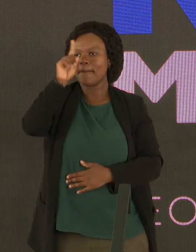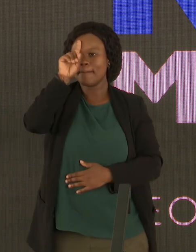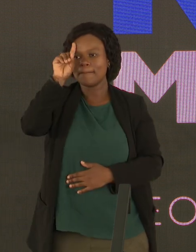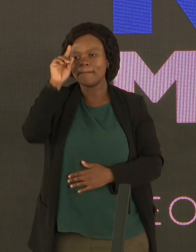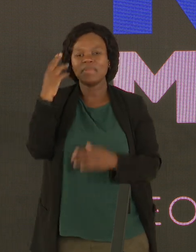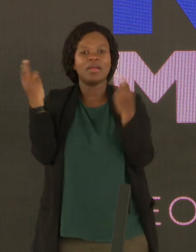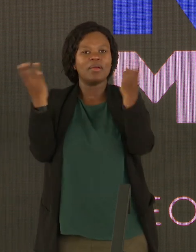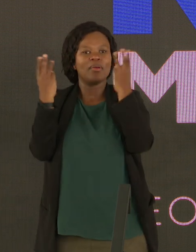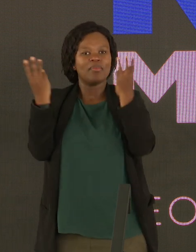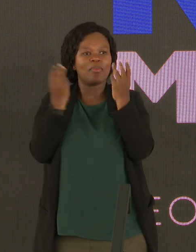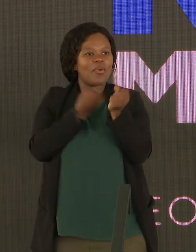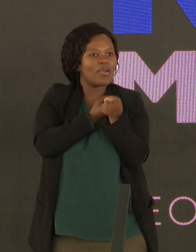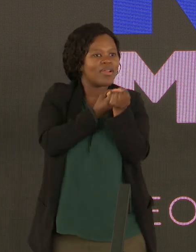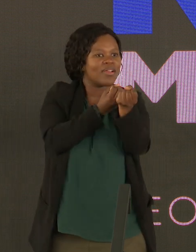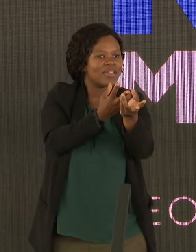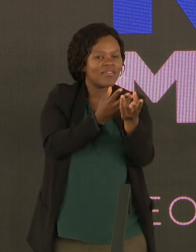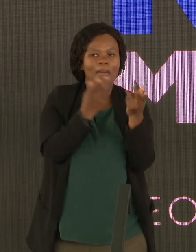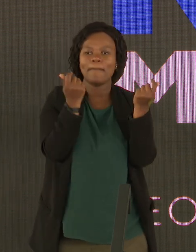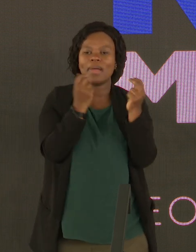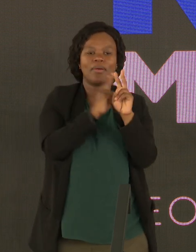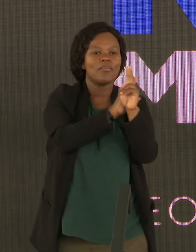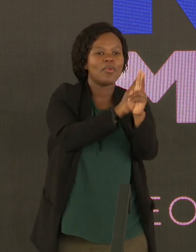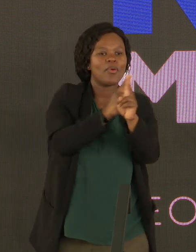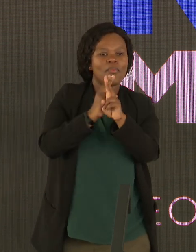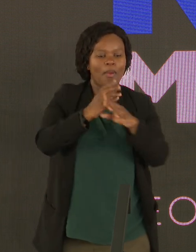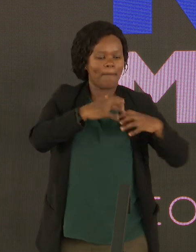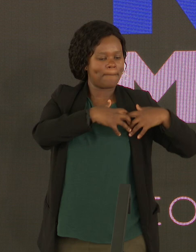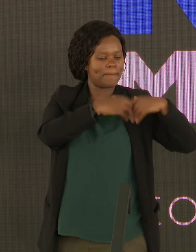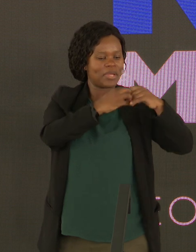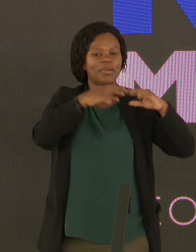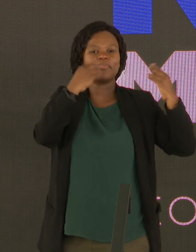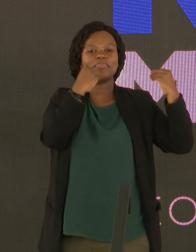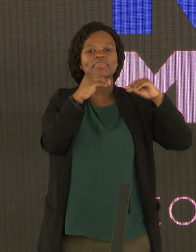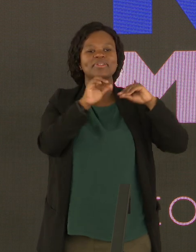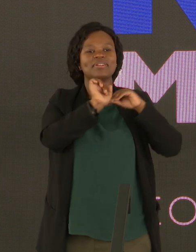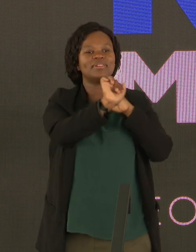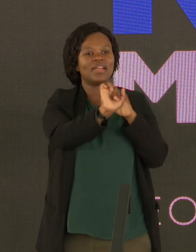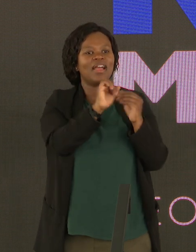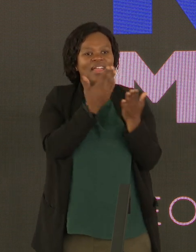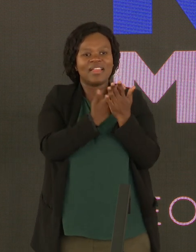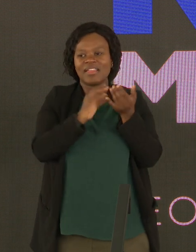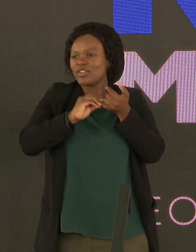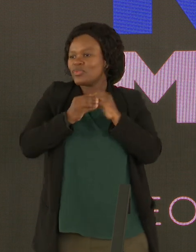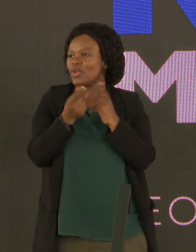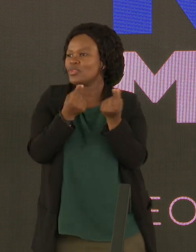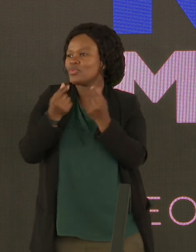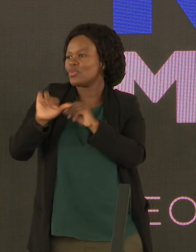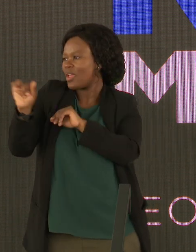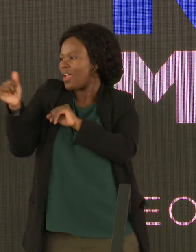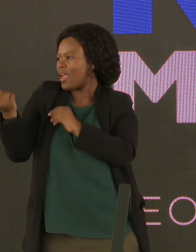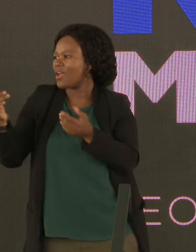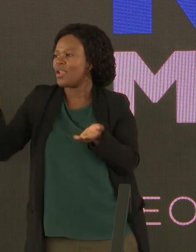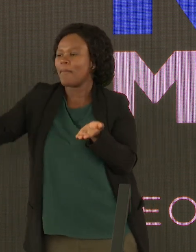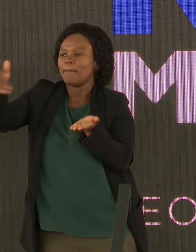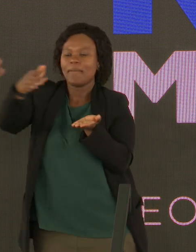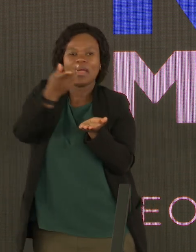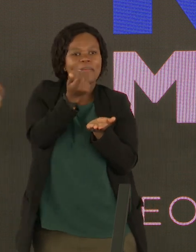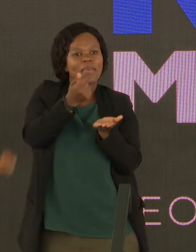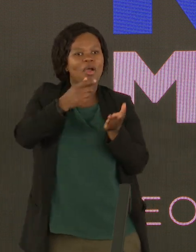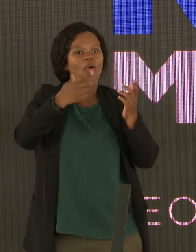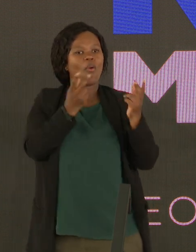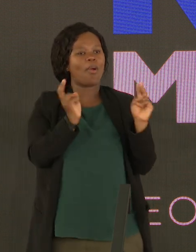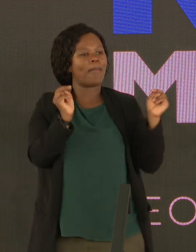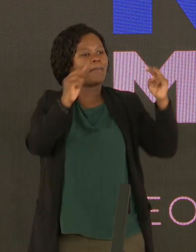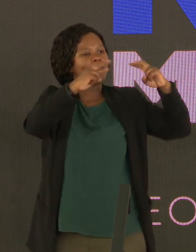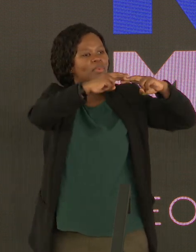businesses, then tax all the other activities that they're doing to try and raise the funds that you need to build a bridge in Imlazi or build a